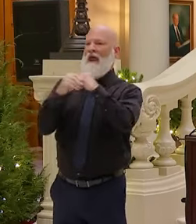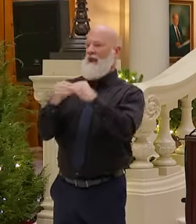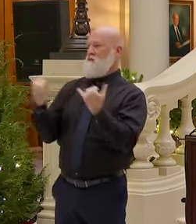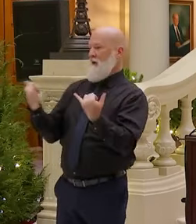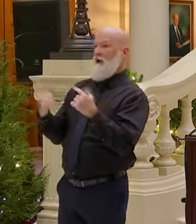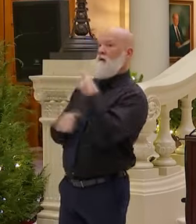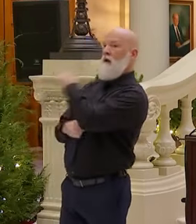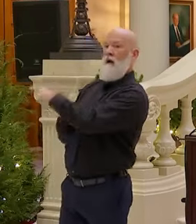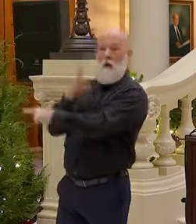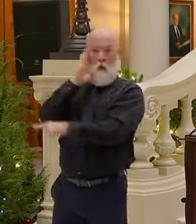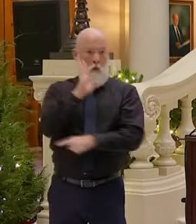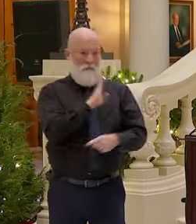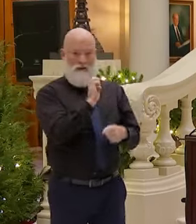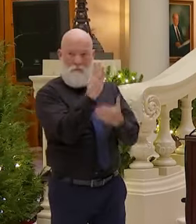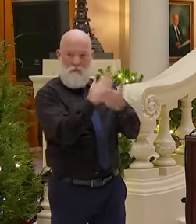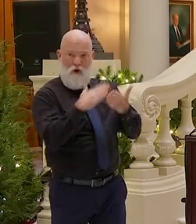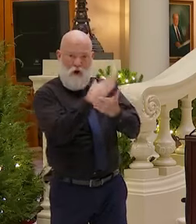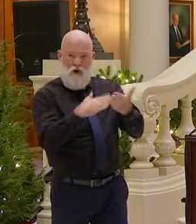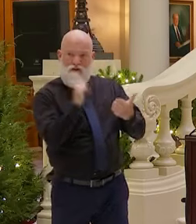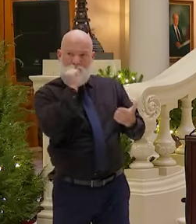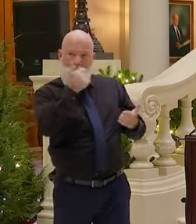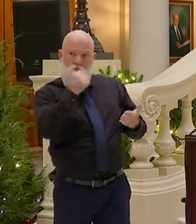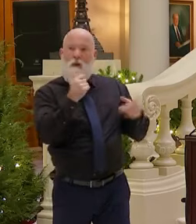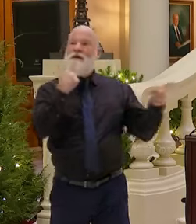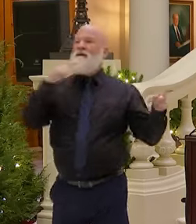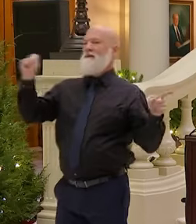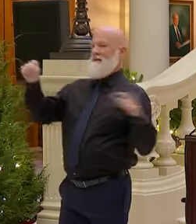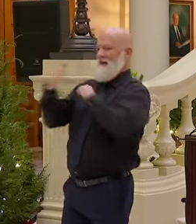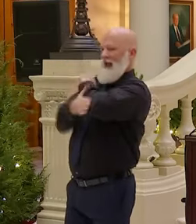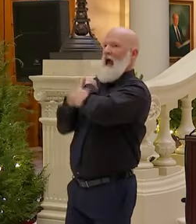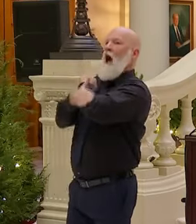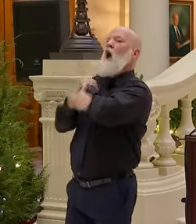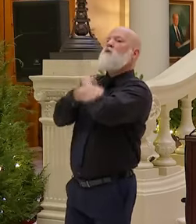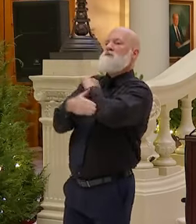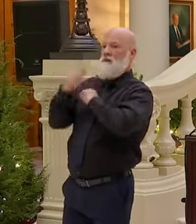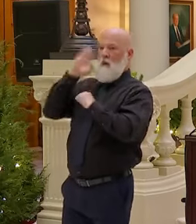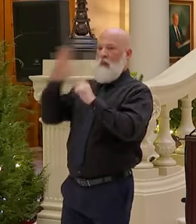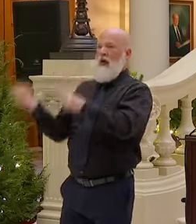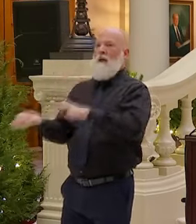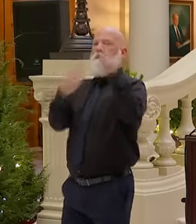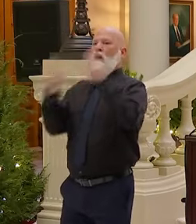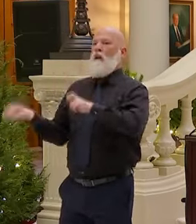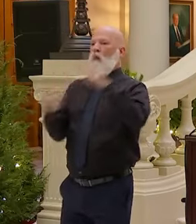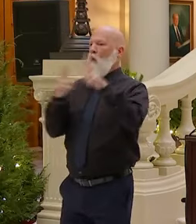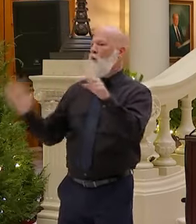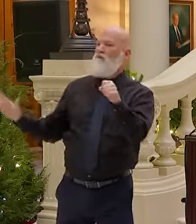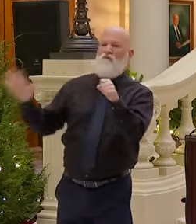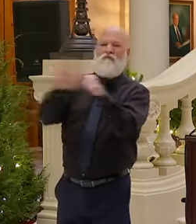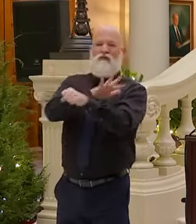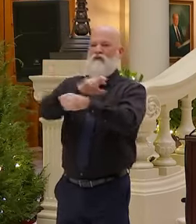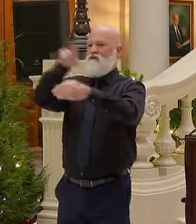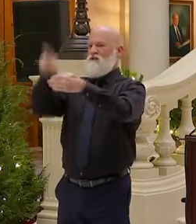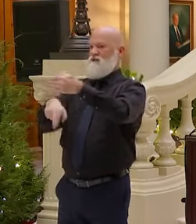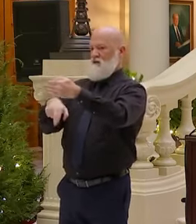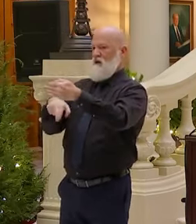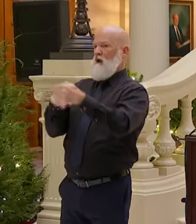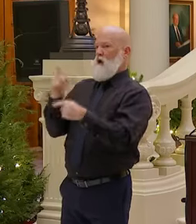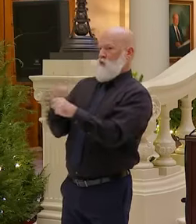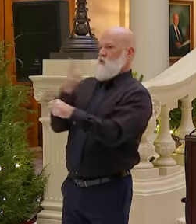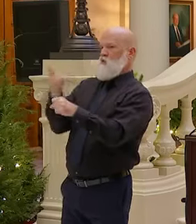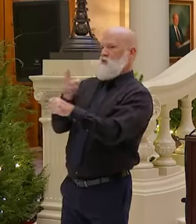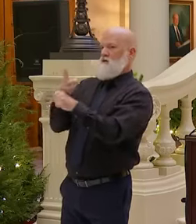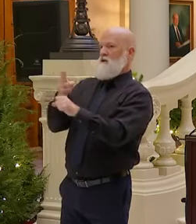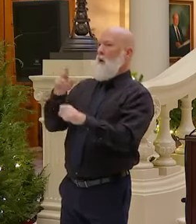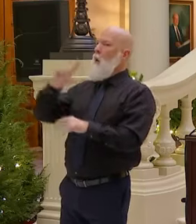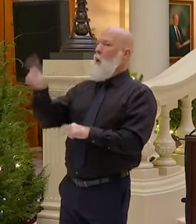They'll be posted. Counties will upload full results more than likely because what they're doing is everything's coming off a single ICC and they'll probably put them